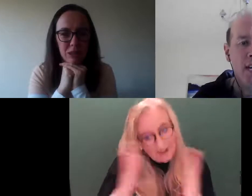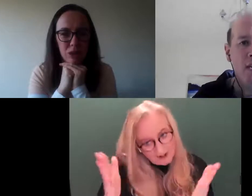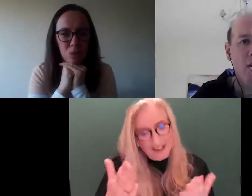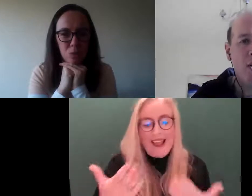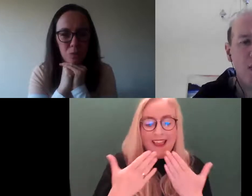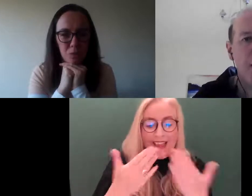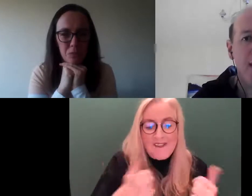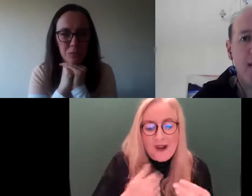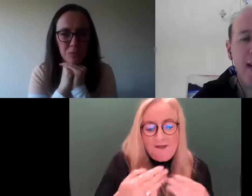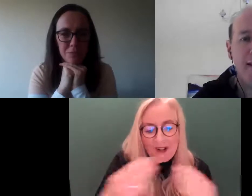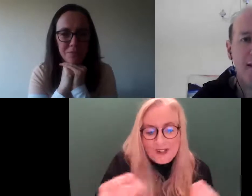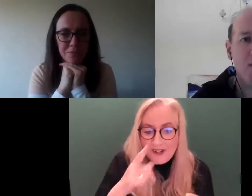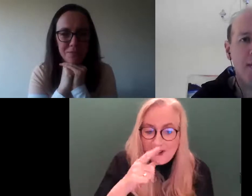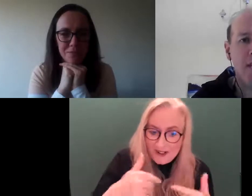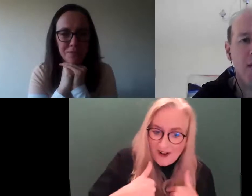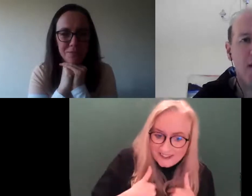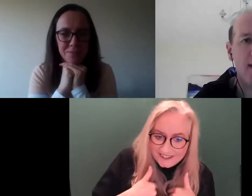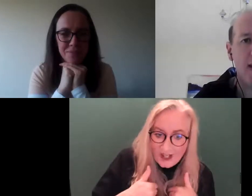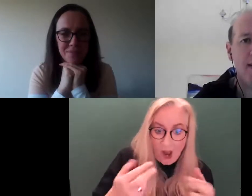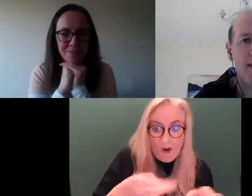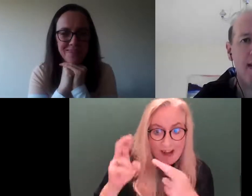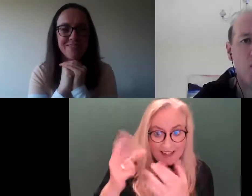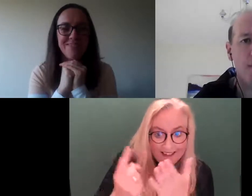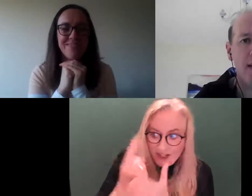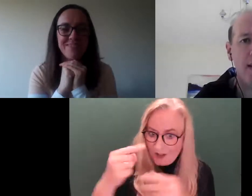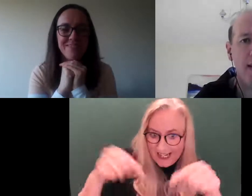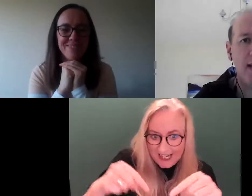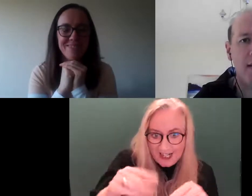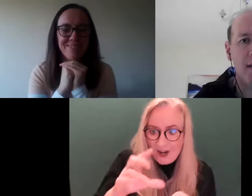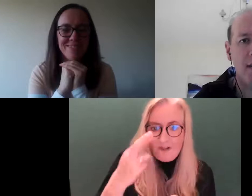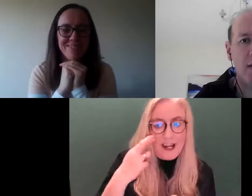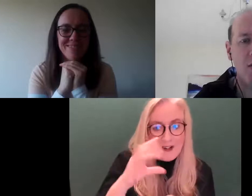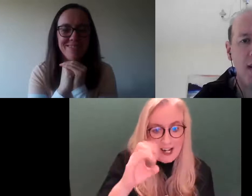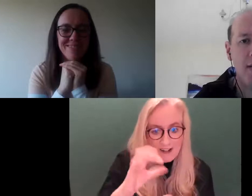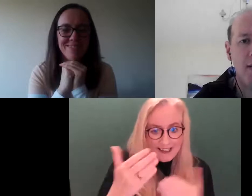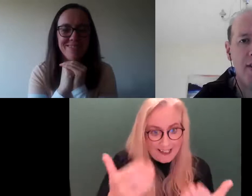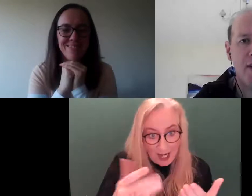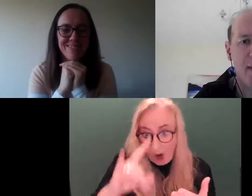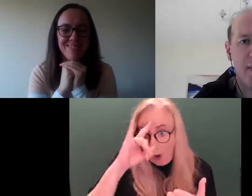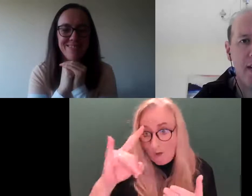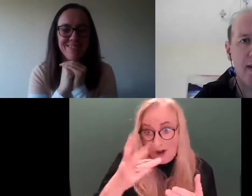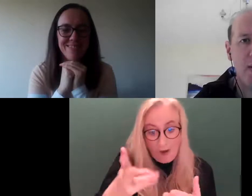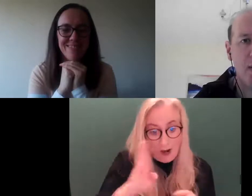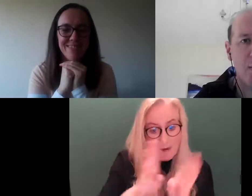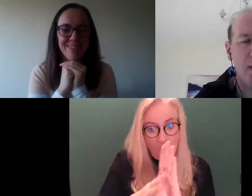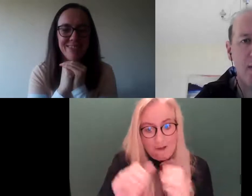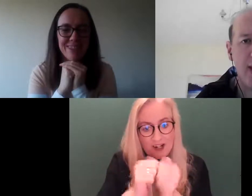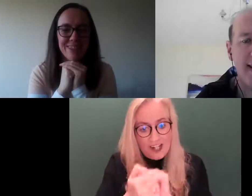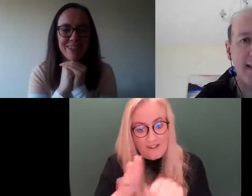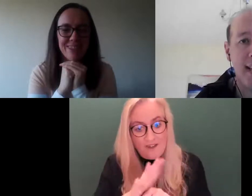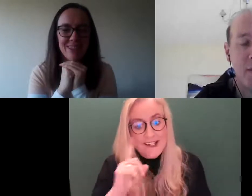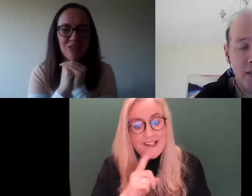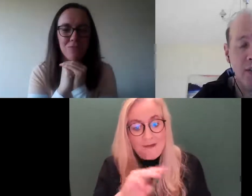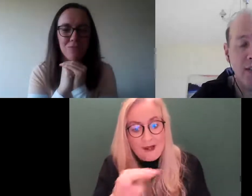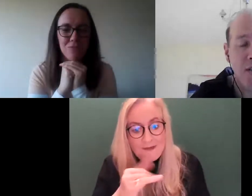talking to us about it and raising the issue with us here on Kerry today. And hopefully it leads to change for deaf people in the county when